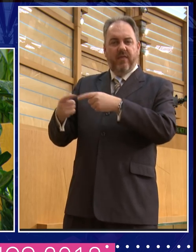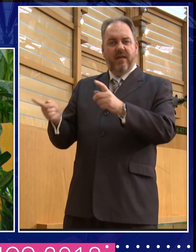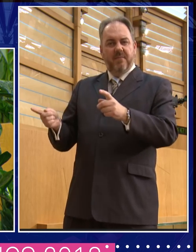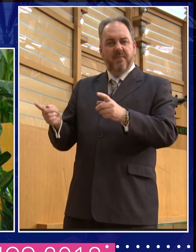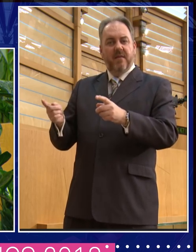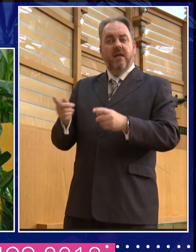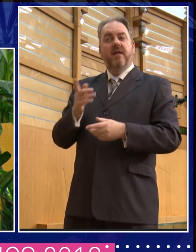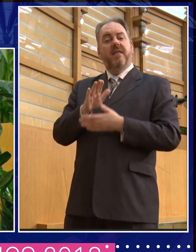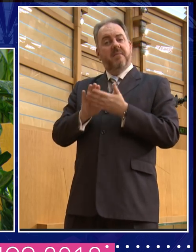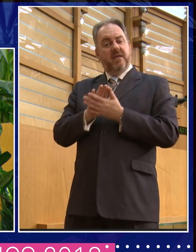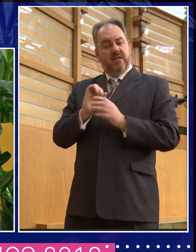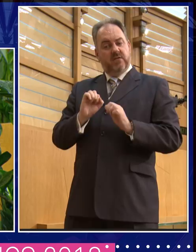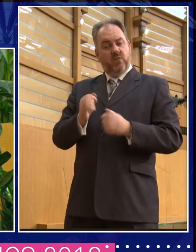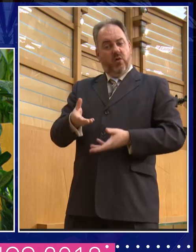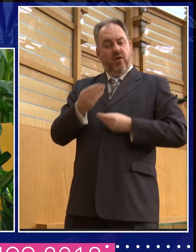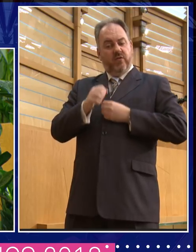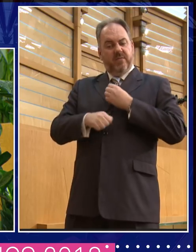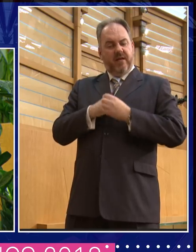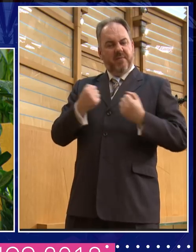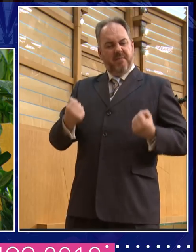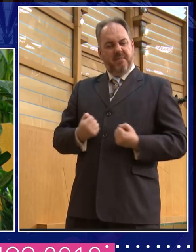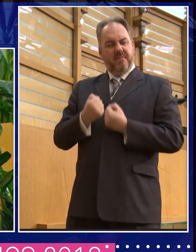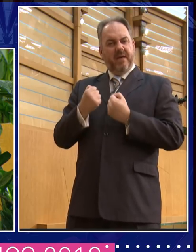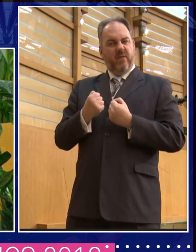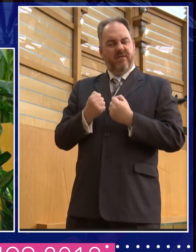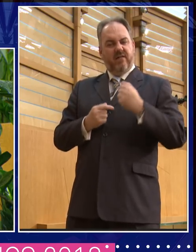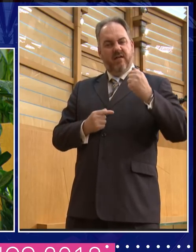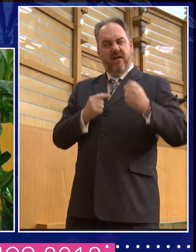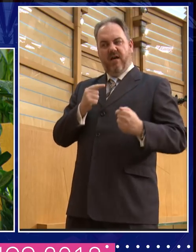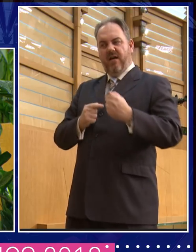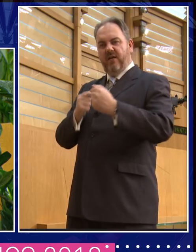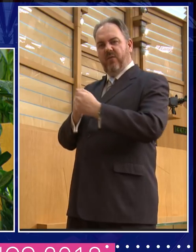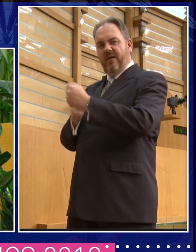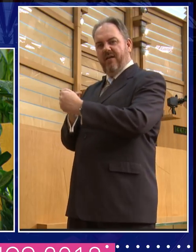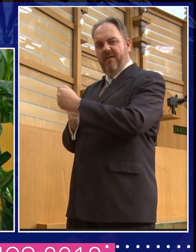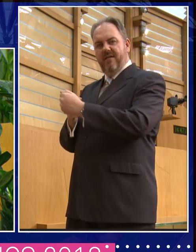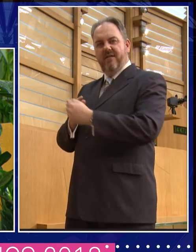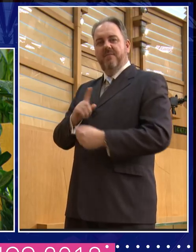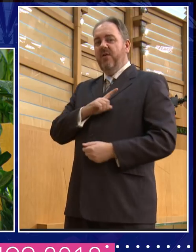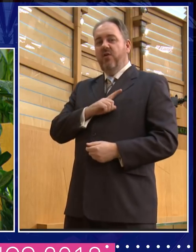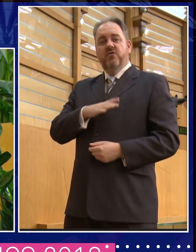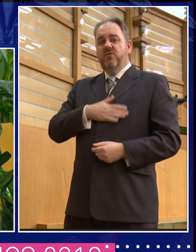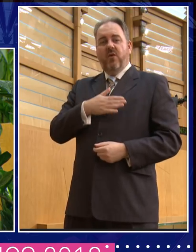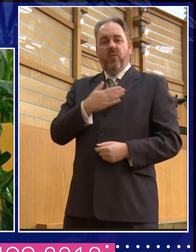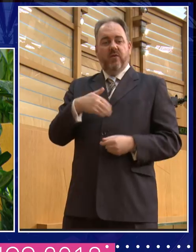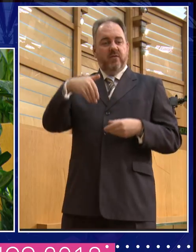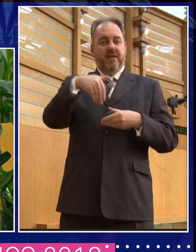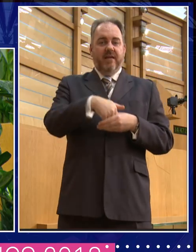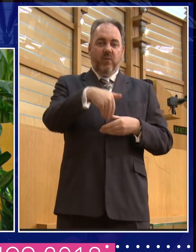powerful in argument and to keep their ears open and, um, not to get in an echo chamber. You know, Twitter is a bit of an echo chamber.